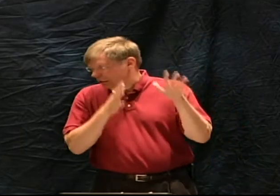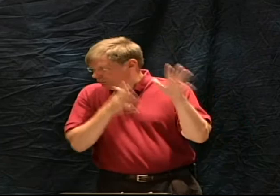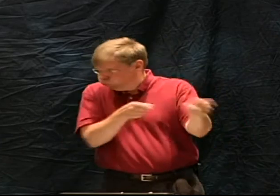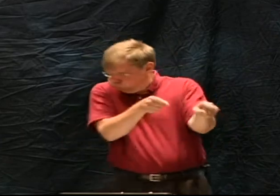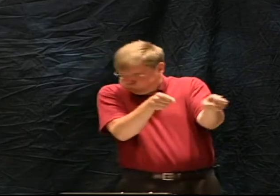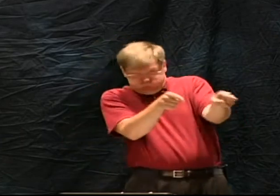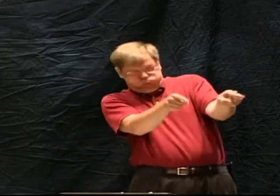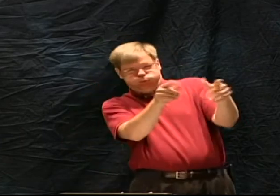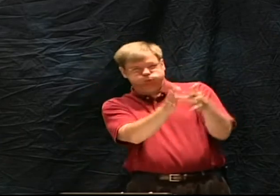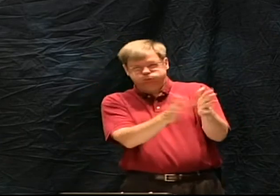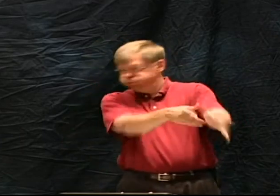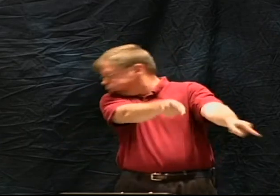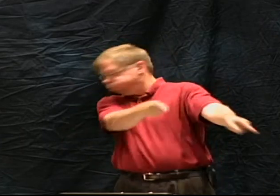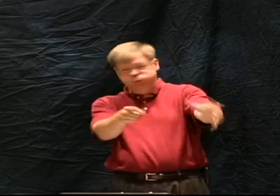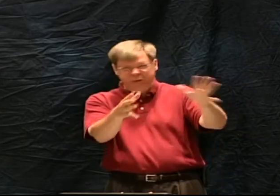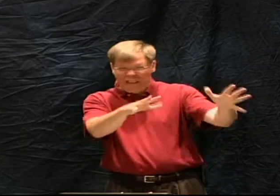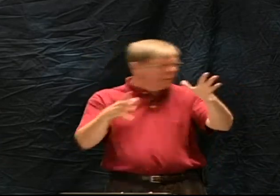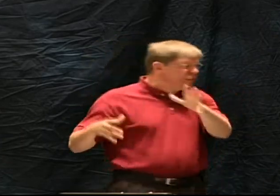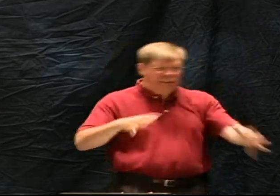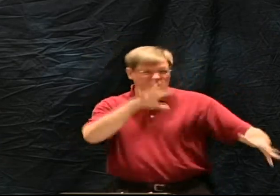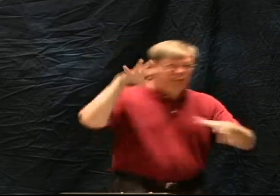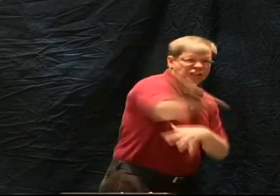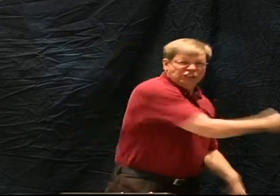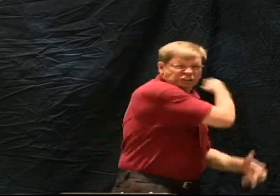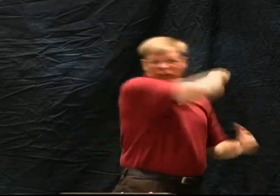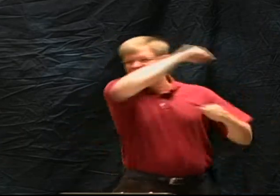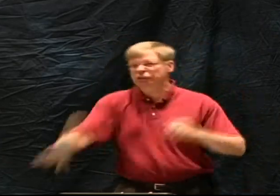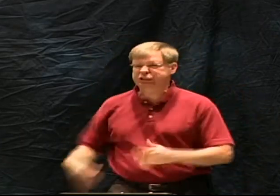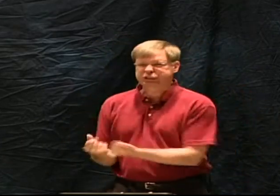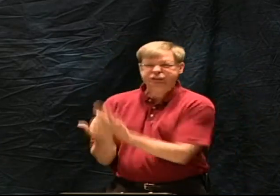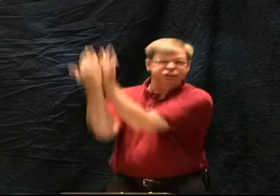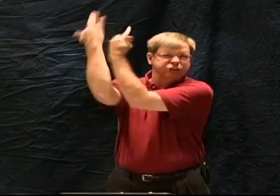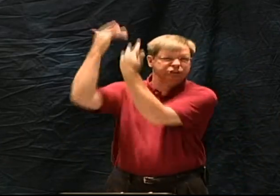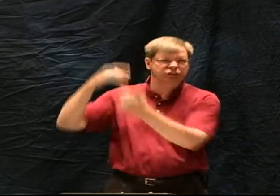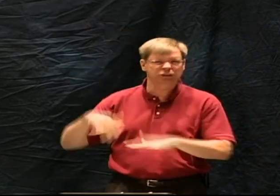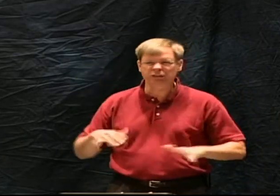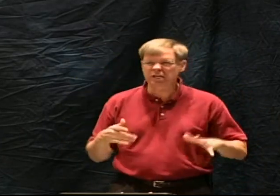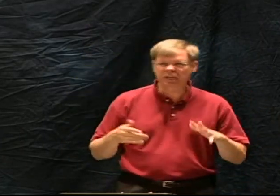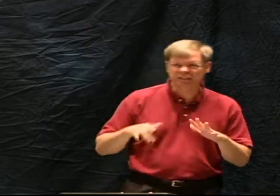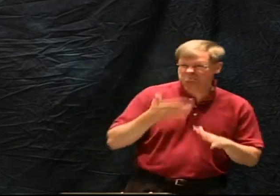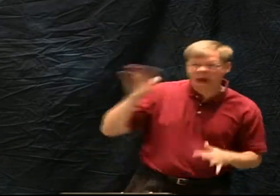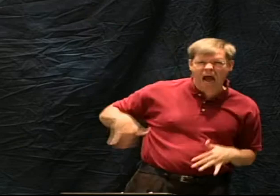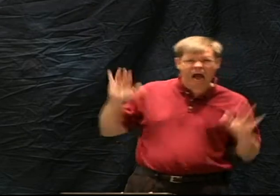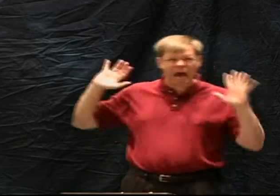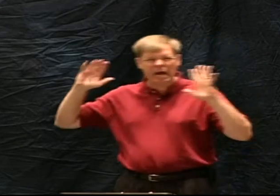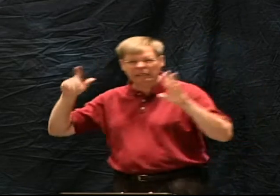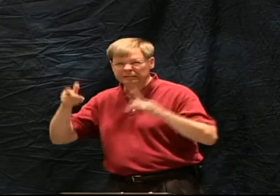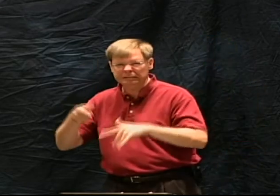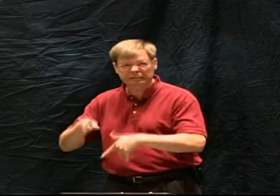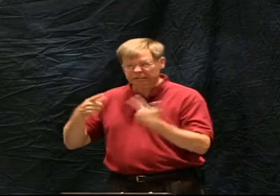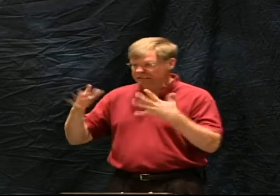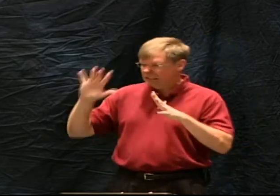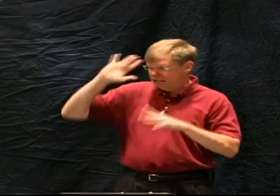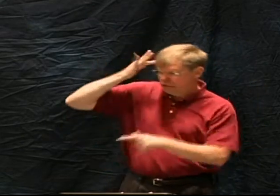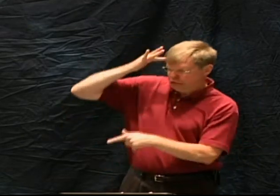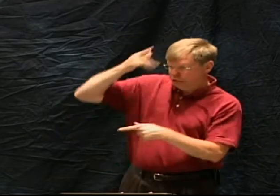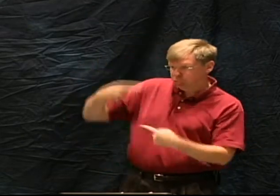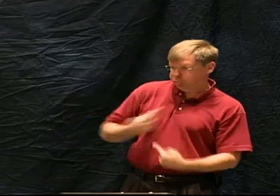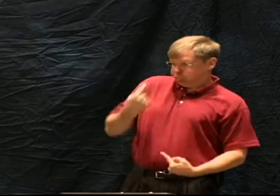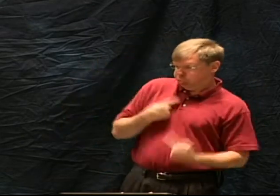the bible has been the most persecuted book in all history people burned it people ridiculed it people